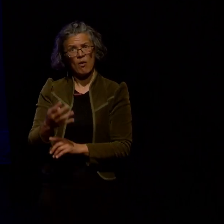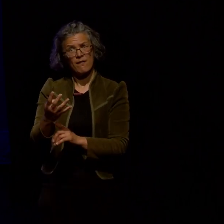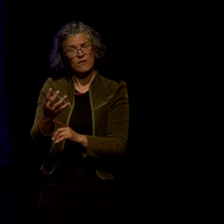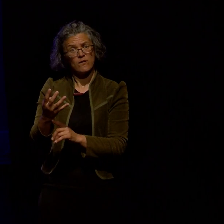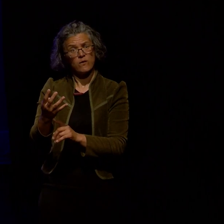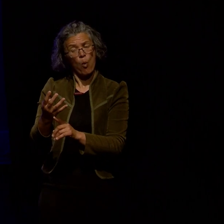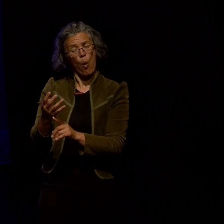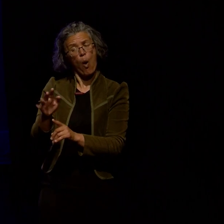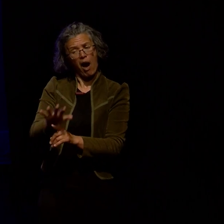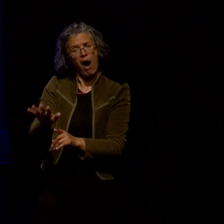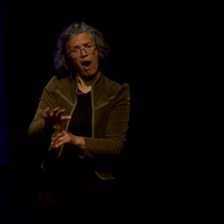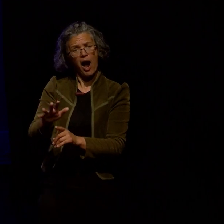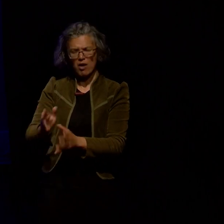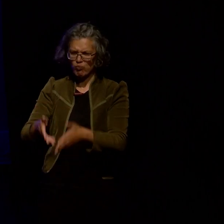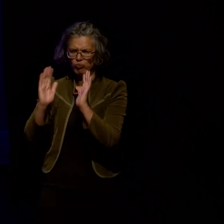drafts